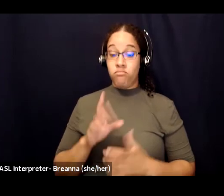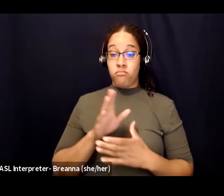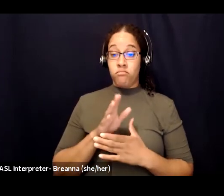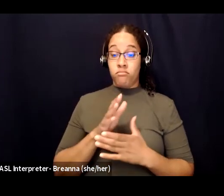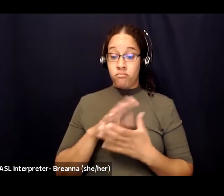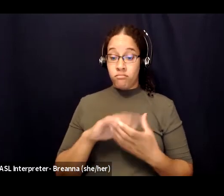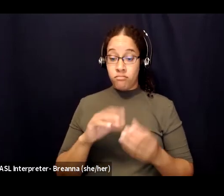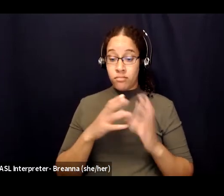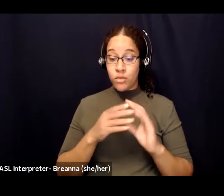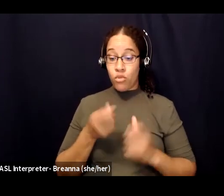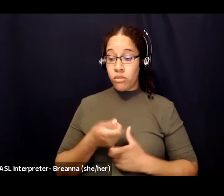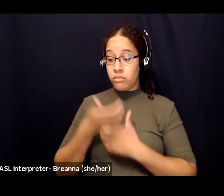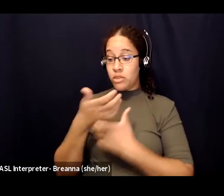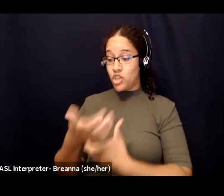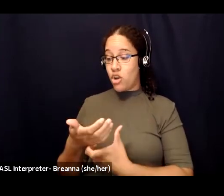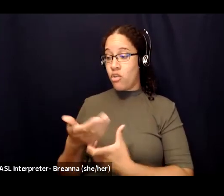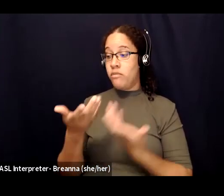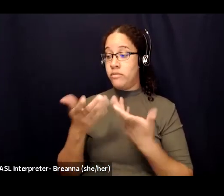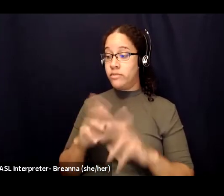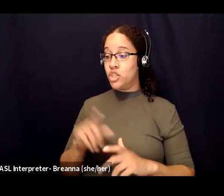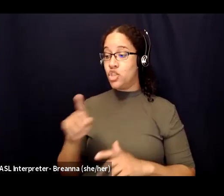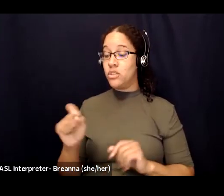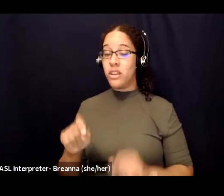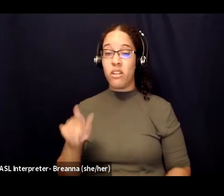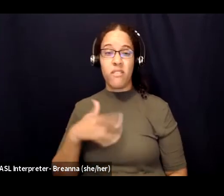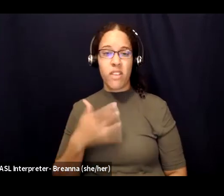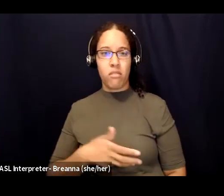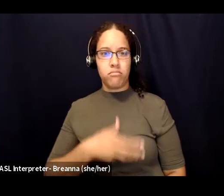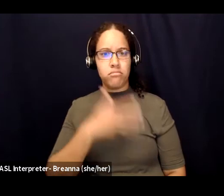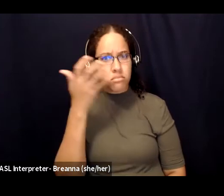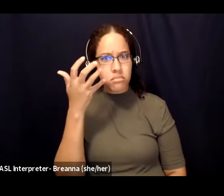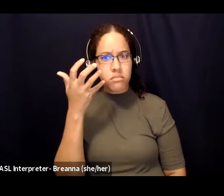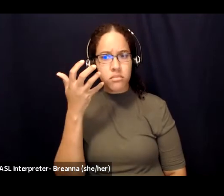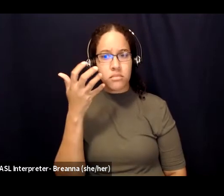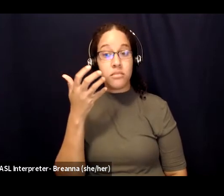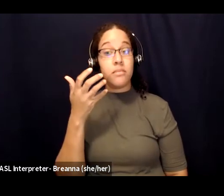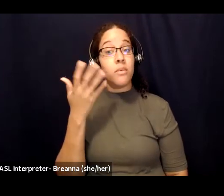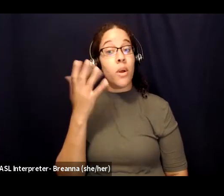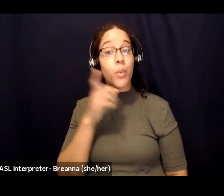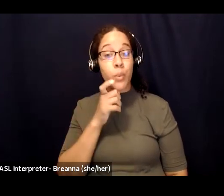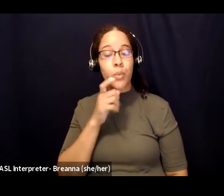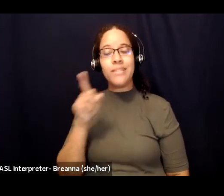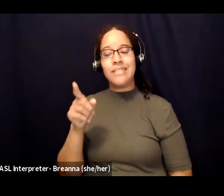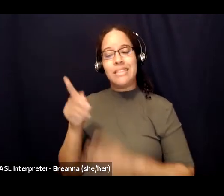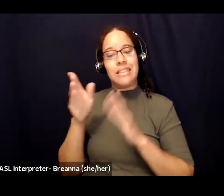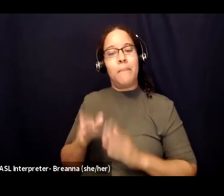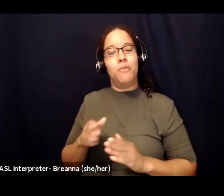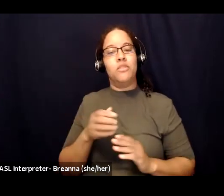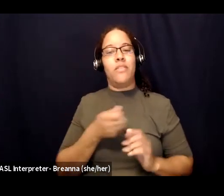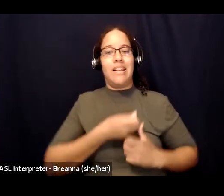how many people might say that they feel really angry toward the person that caused the harm to toward the perpetrator the ex or whoever